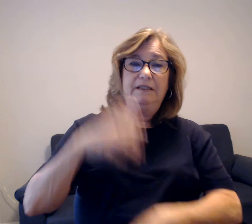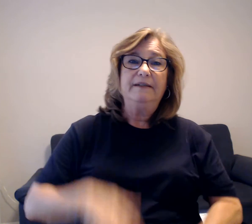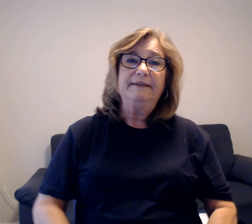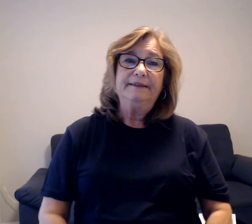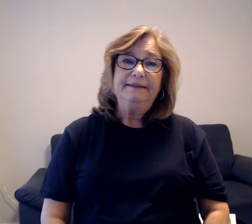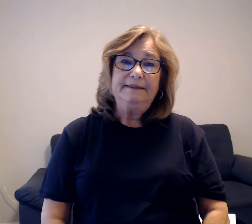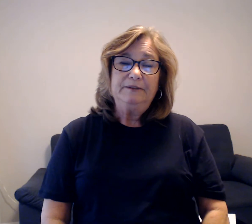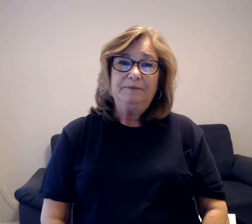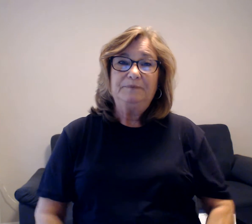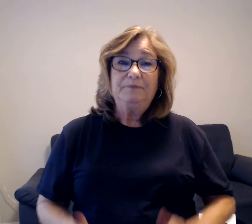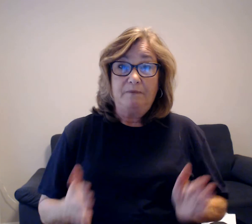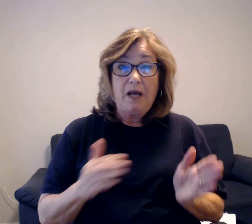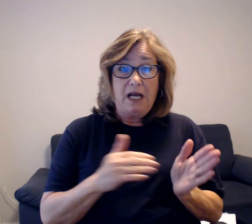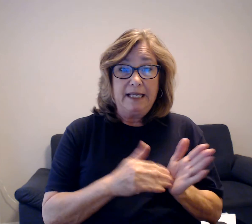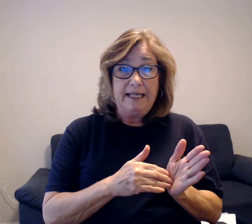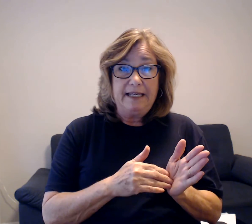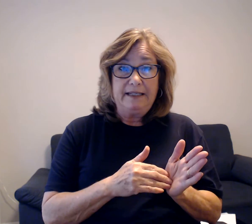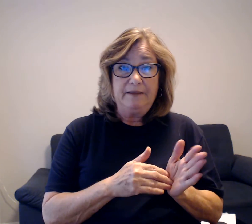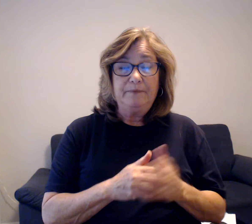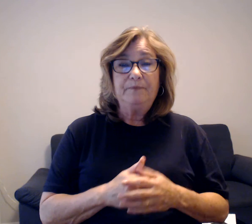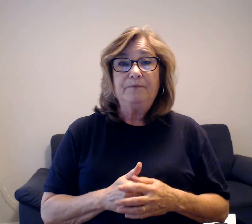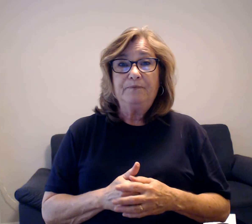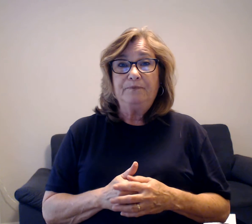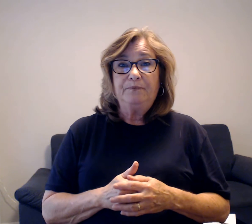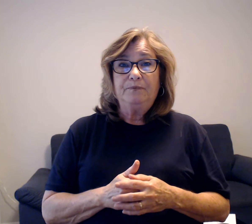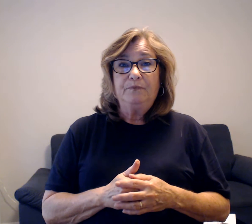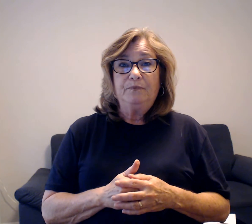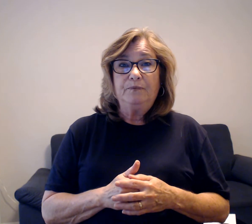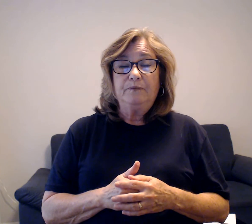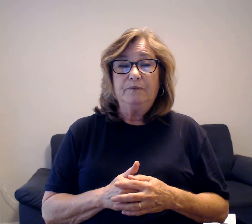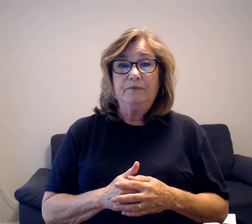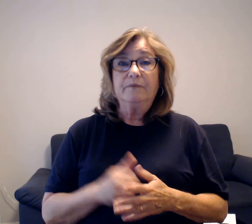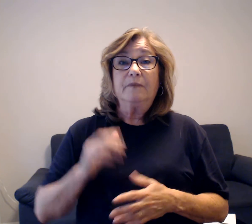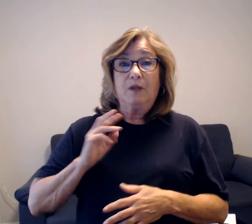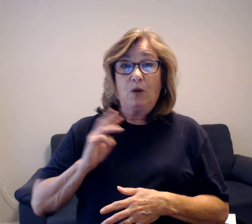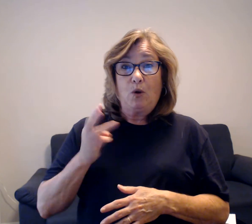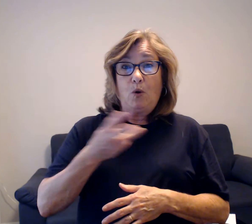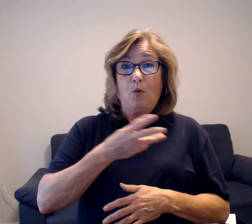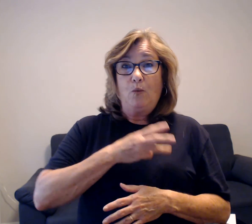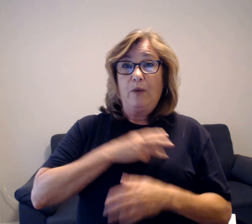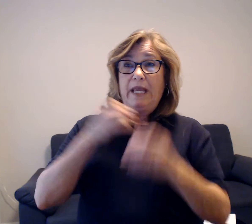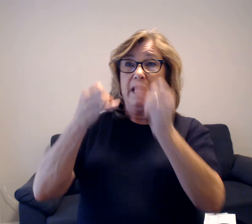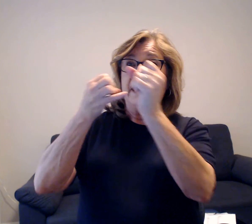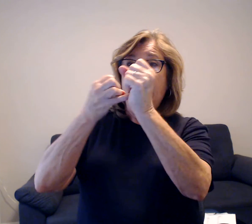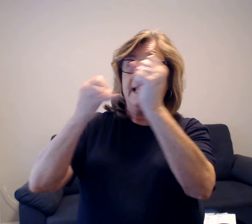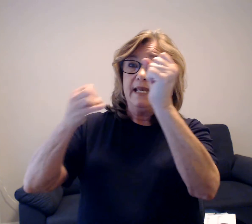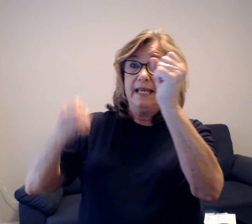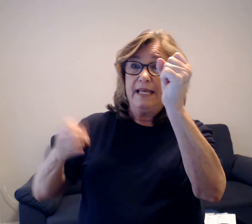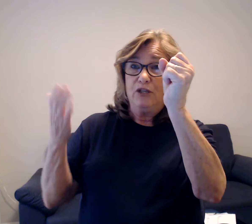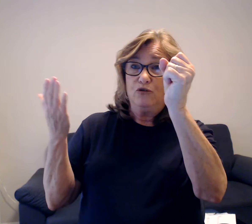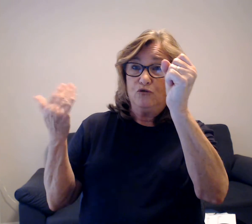Number 15. We strung a badminton net